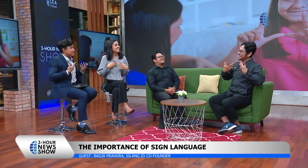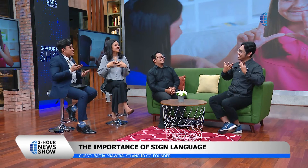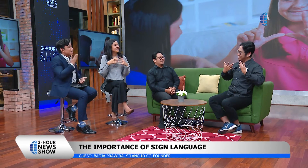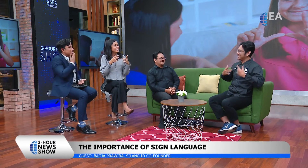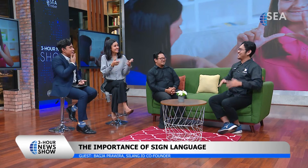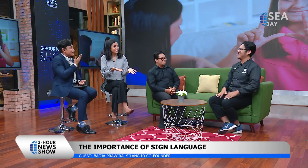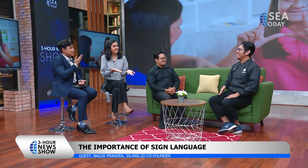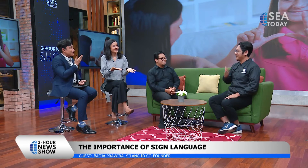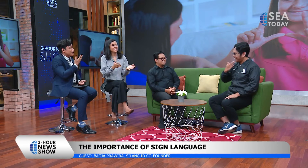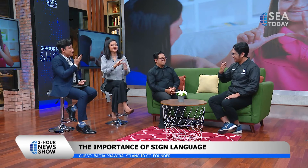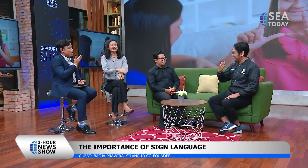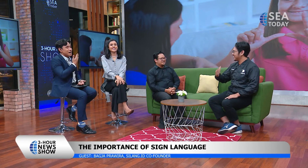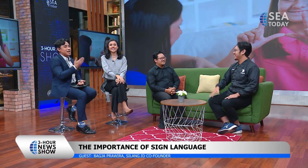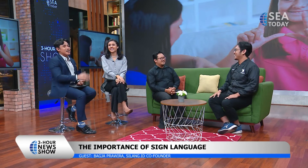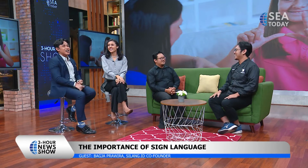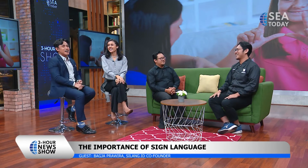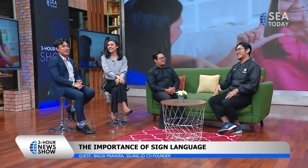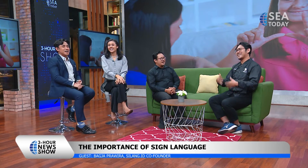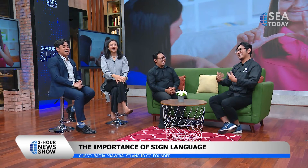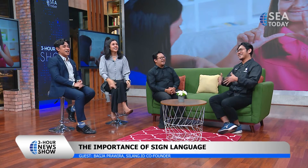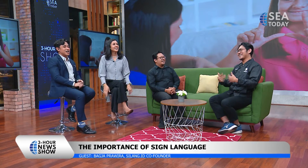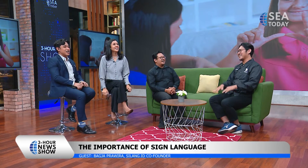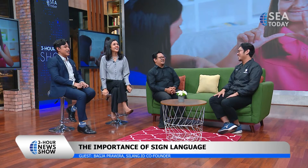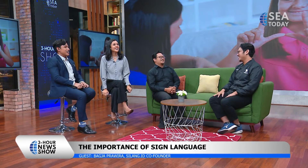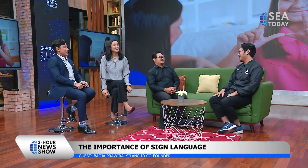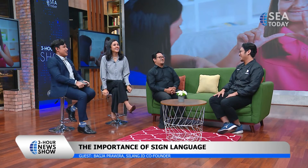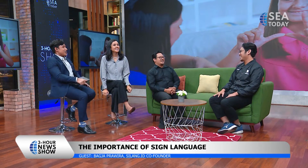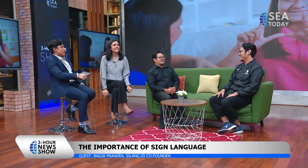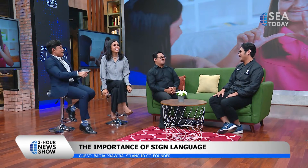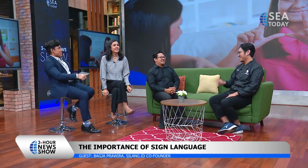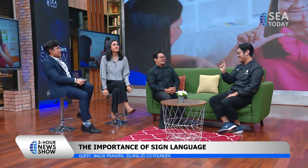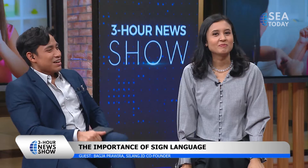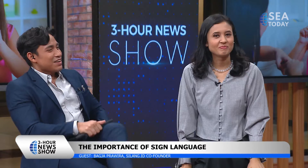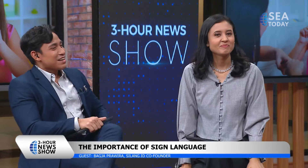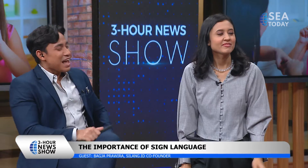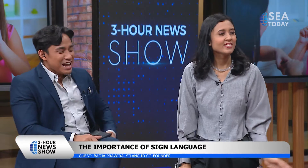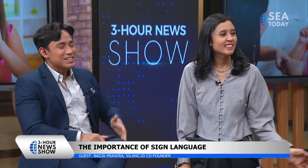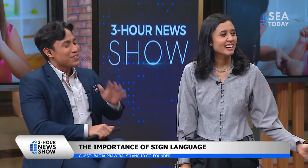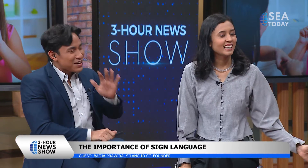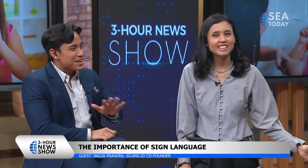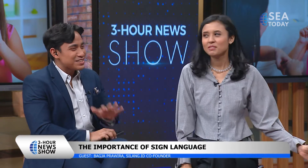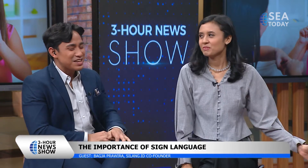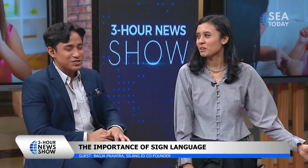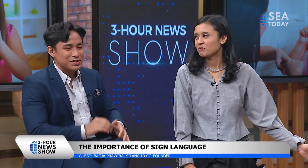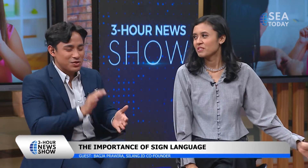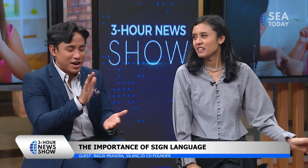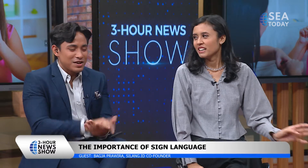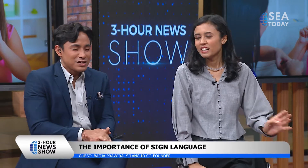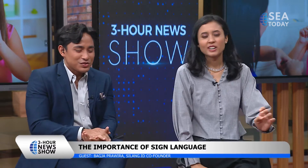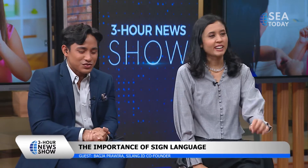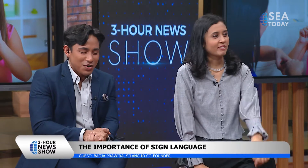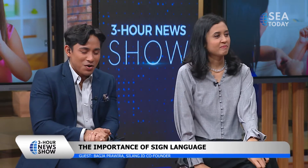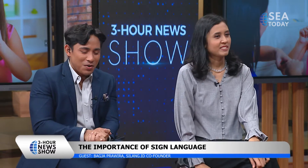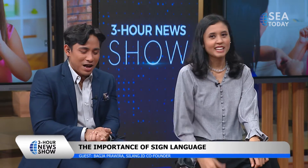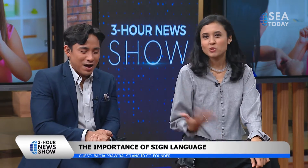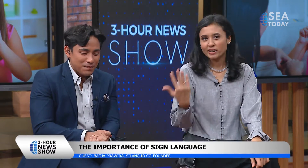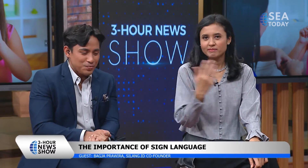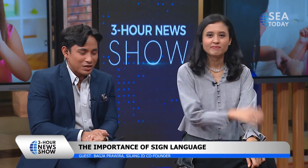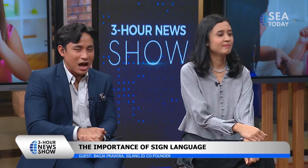to meet you thank you wow yeah nice very nice thank you so much okay okay so uh how